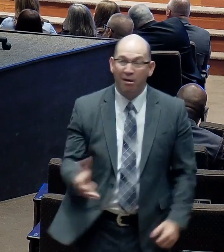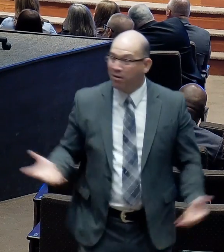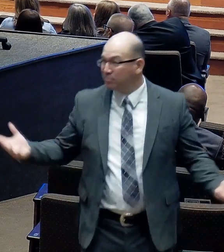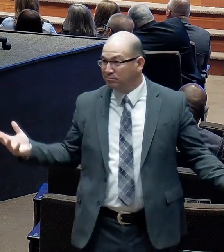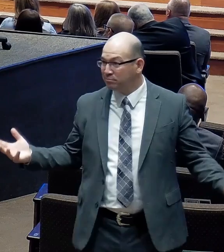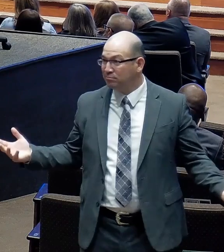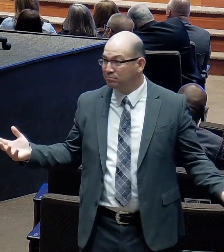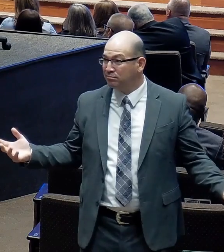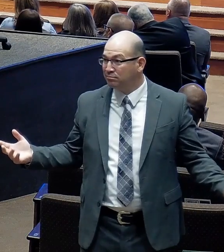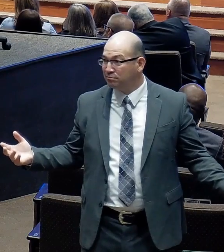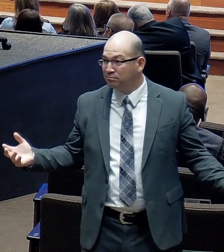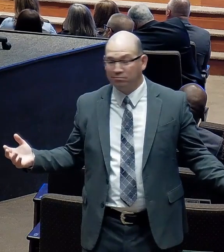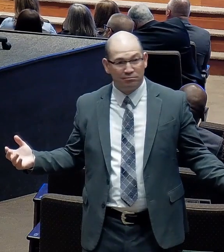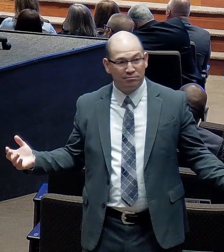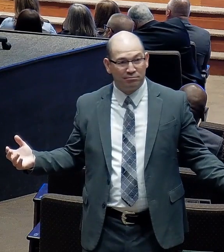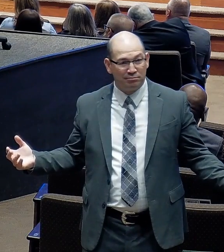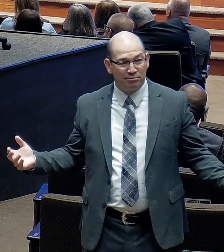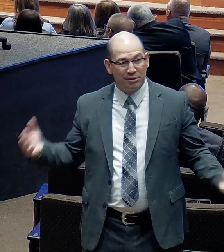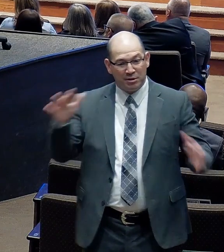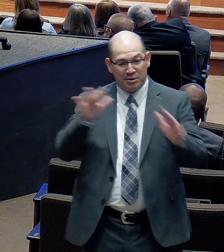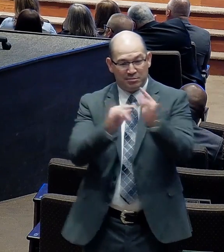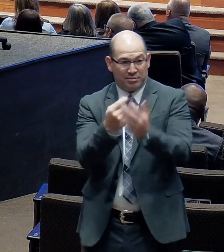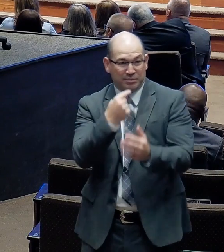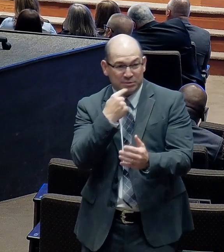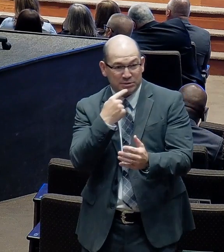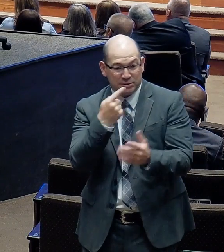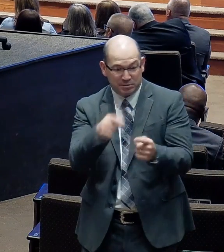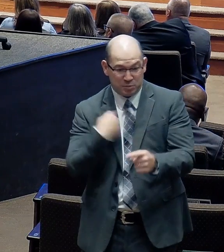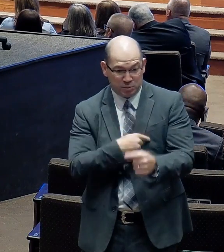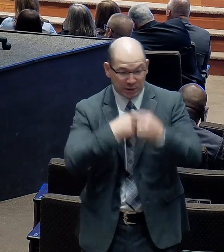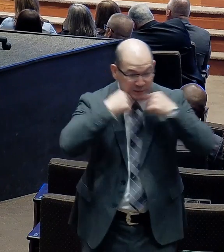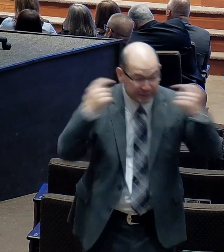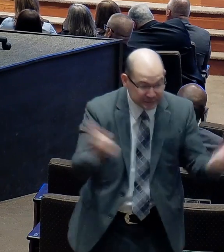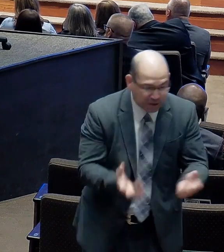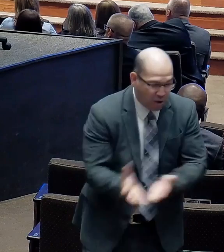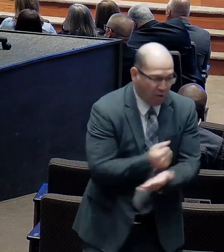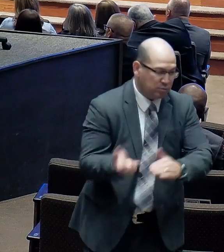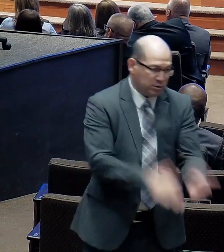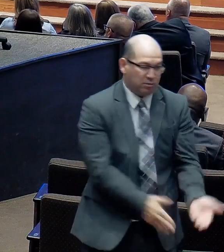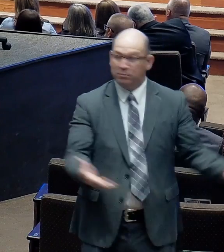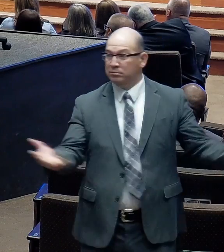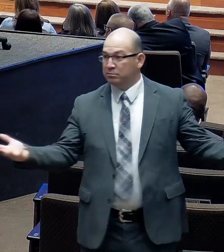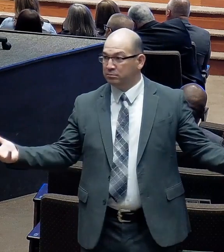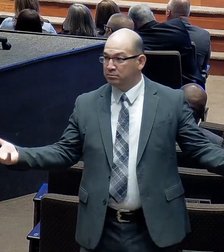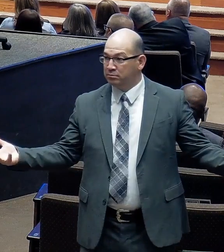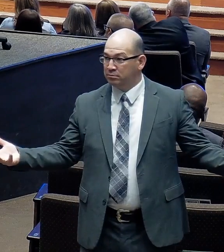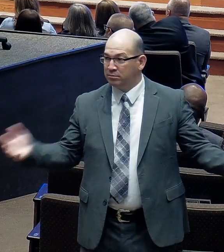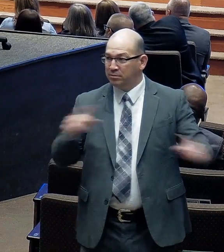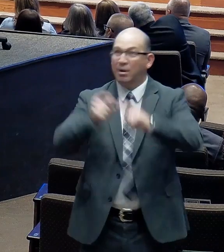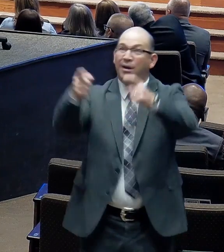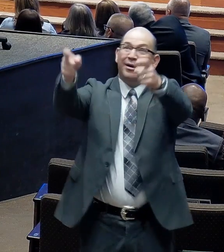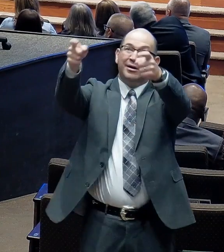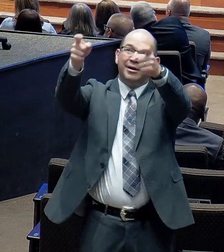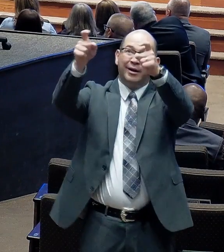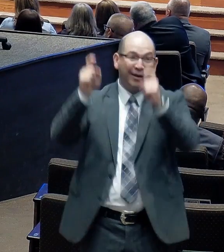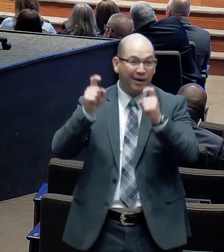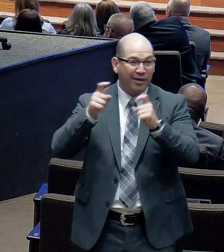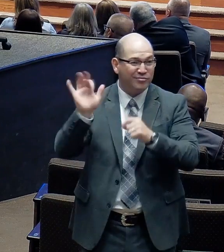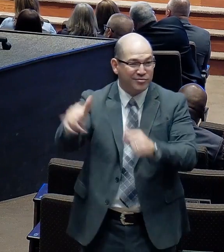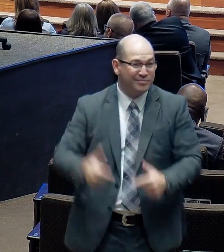The wages of sin is death. That's hell. But the gift of God. Is eternal life. If you